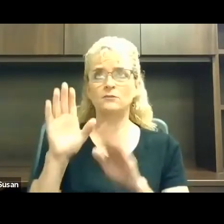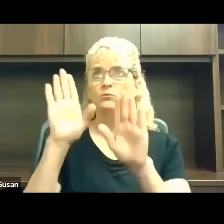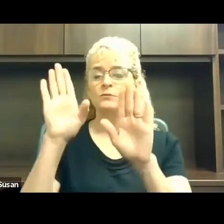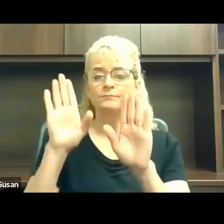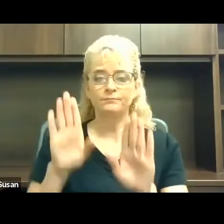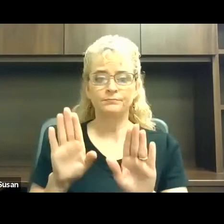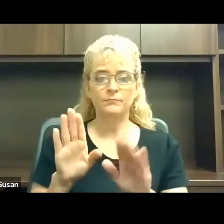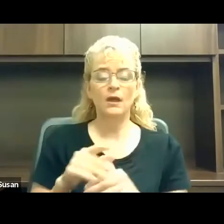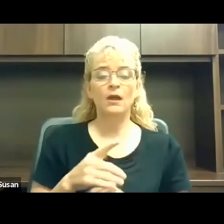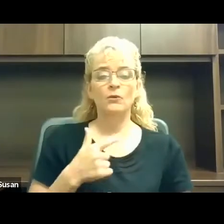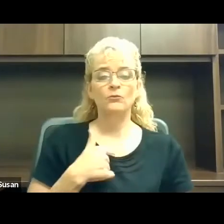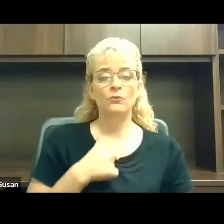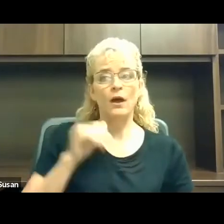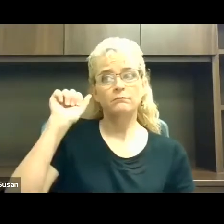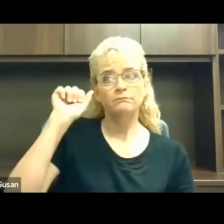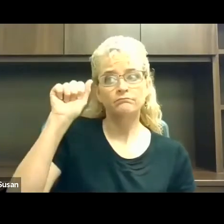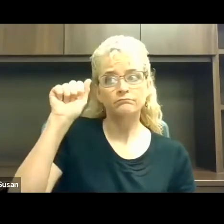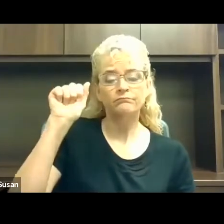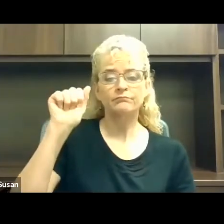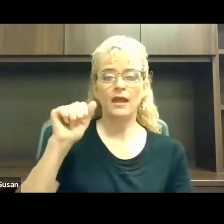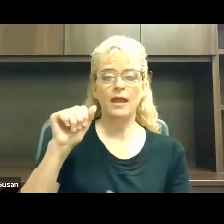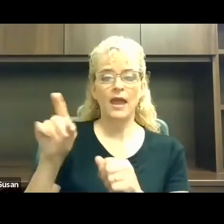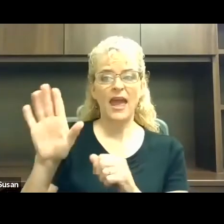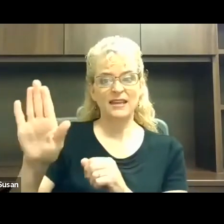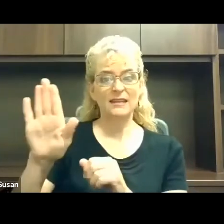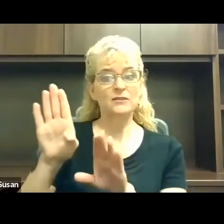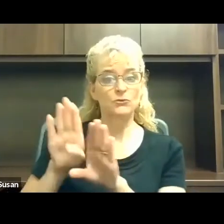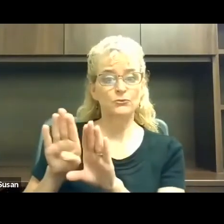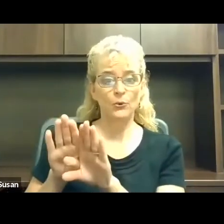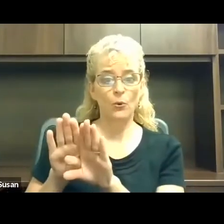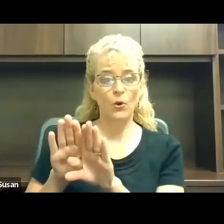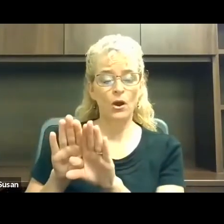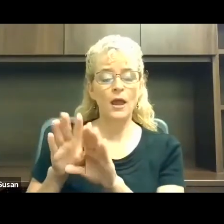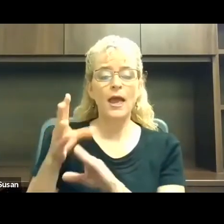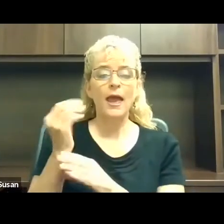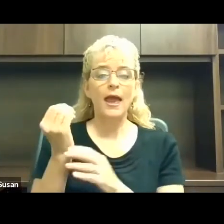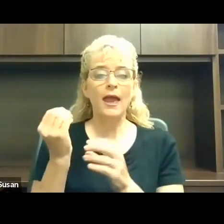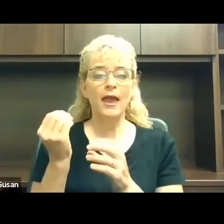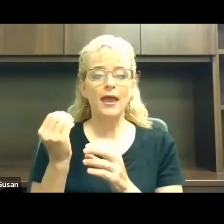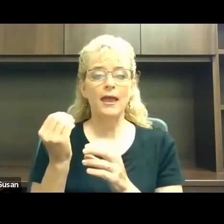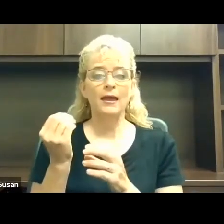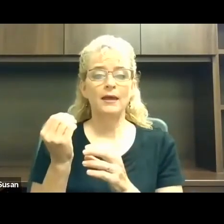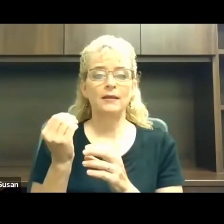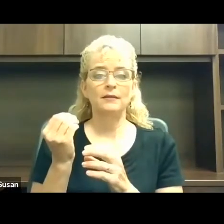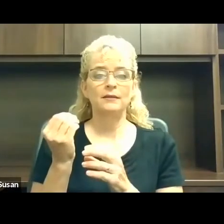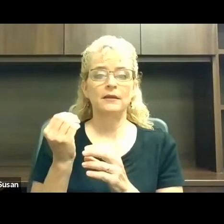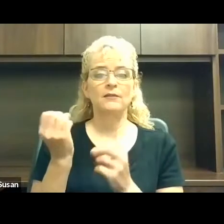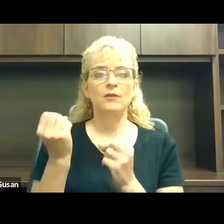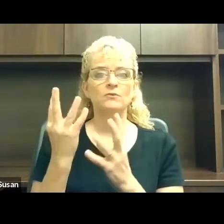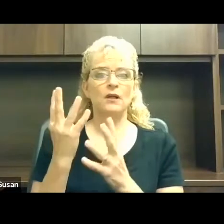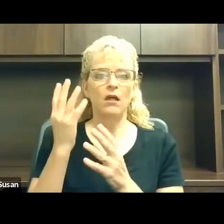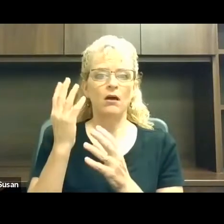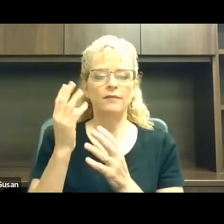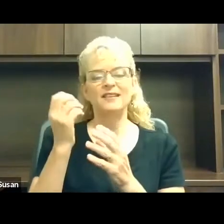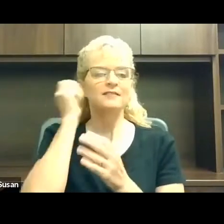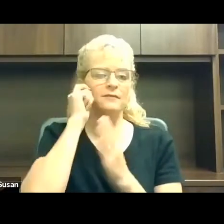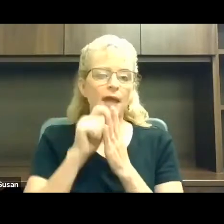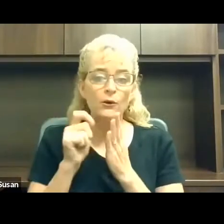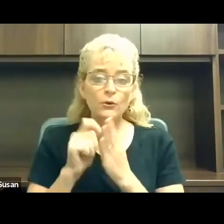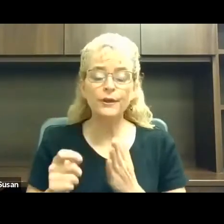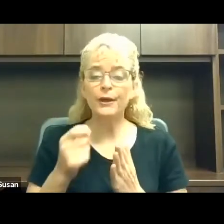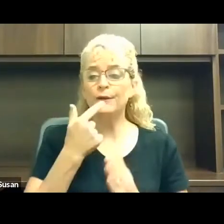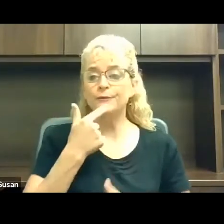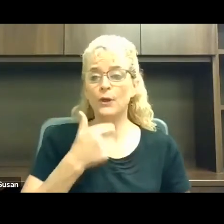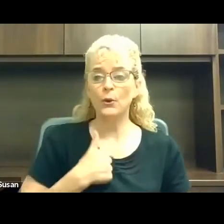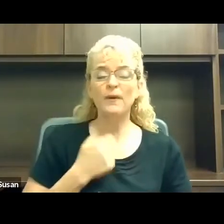And Evan said, yes. And the secretary came in and said, we have a lot of reporters who want to come in and ask you something. Well, there